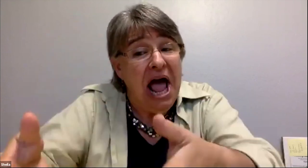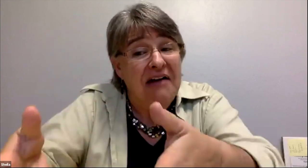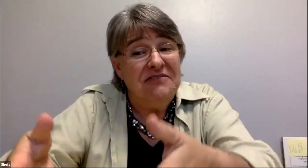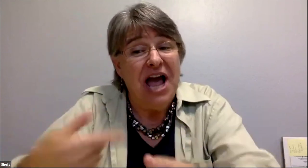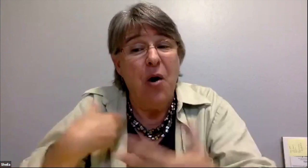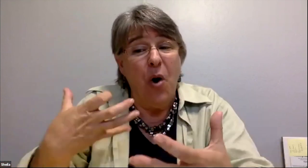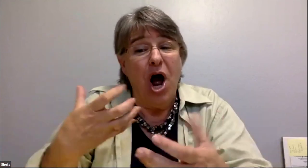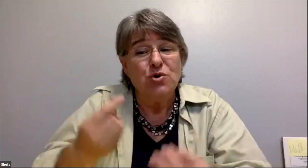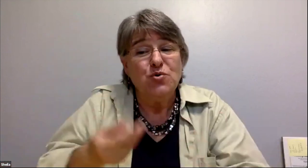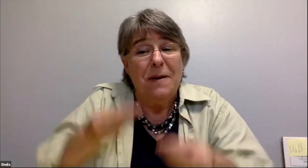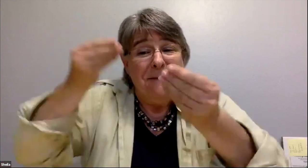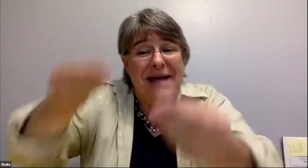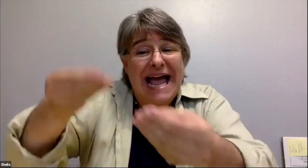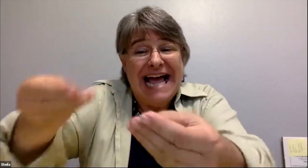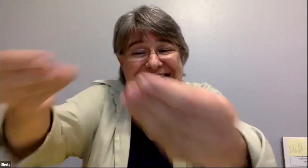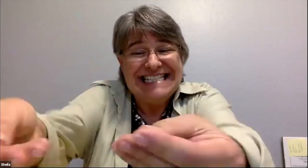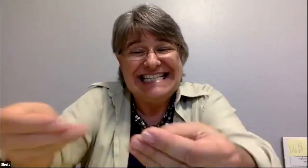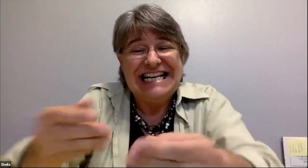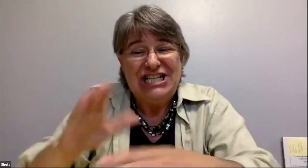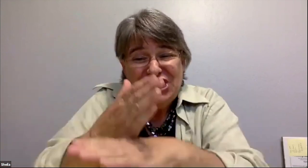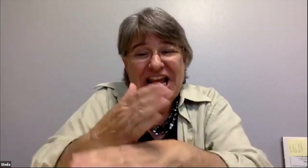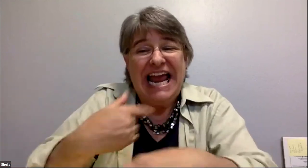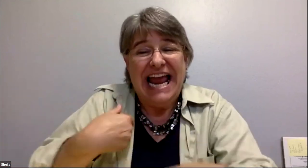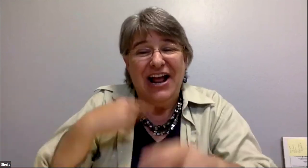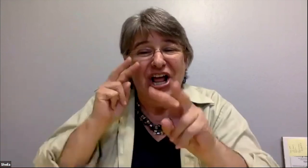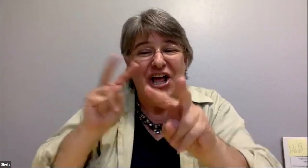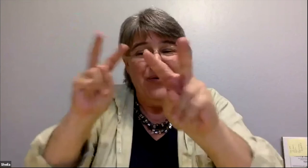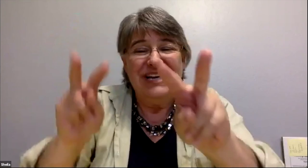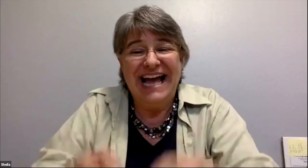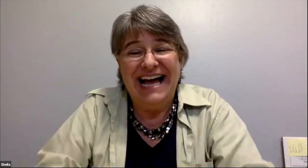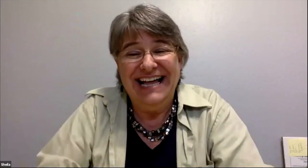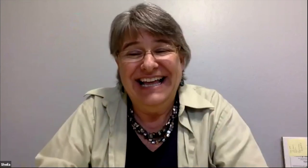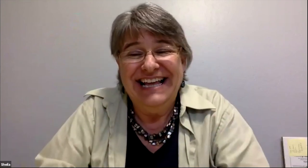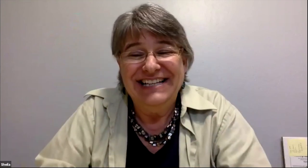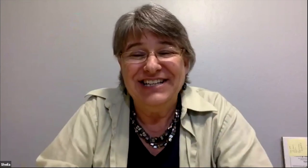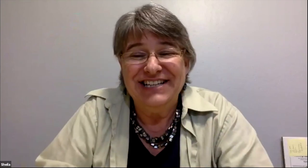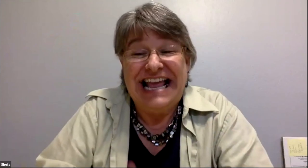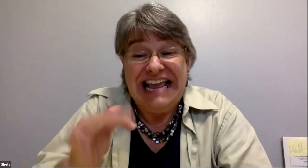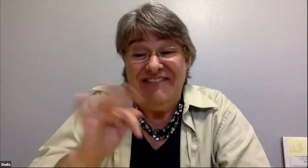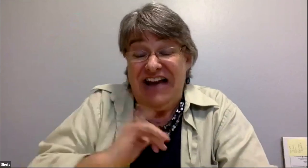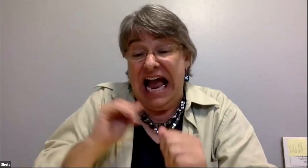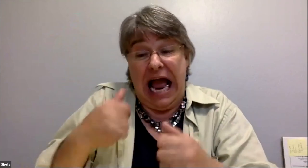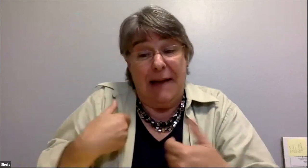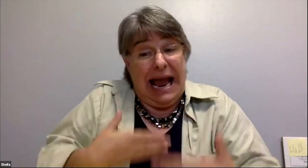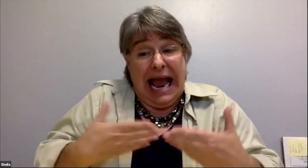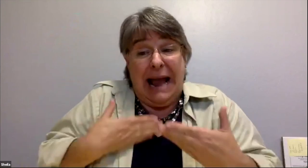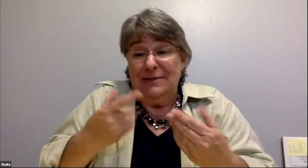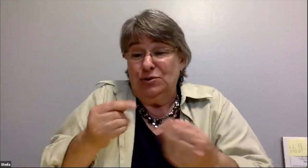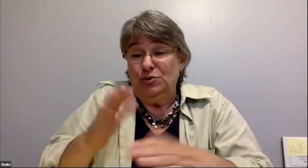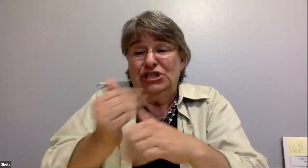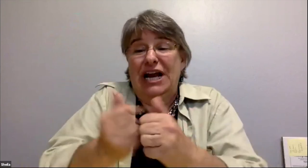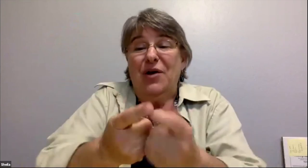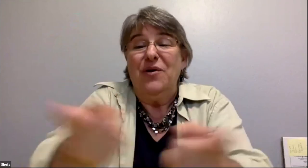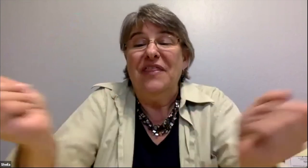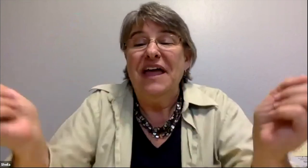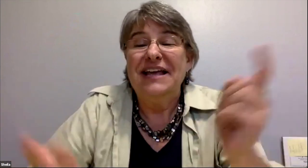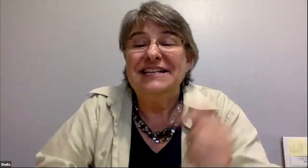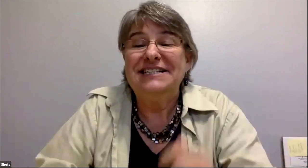whatever i can if it can be of any use well yeah you know to get anybody you know and whatnot it's it's always